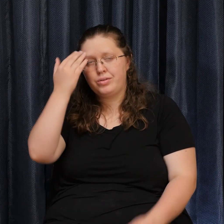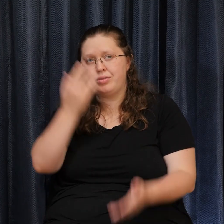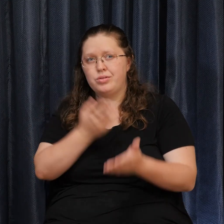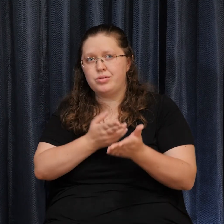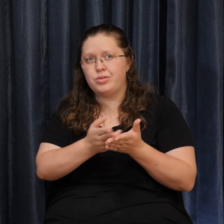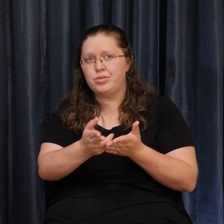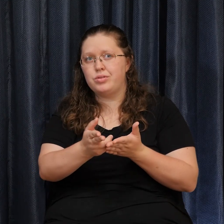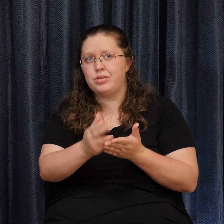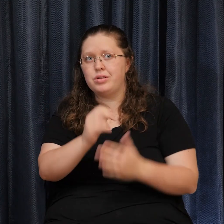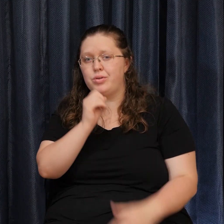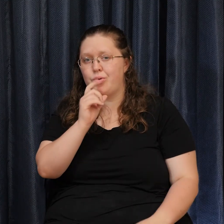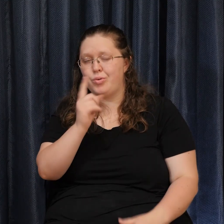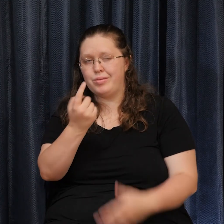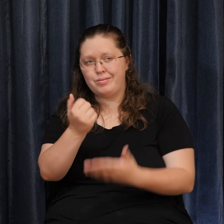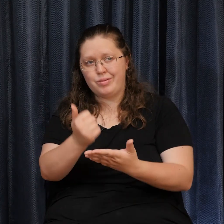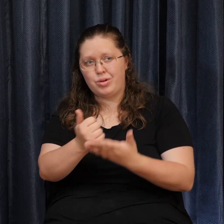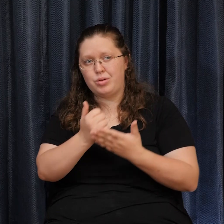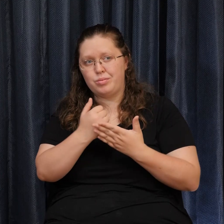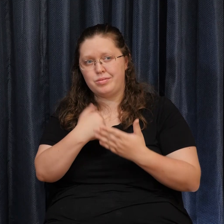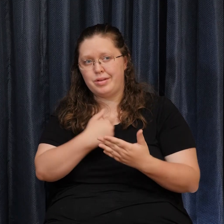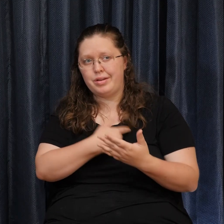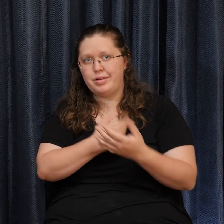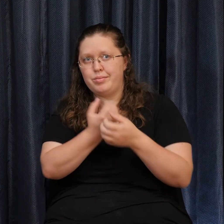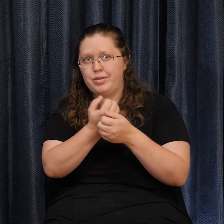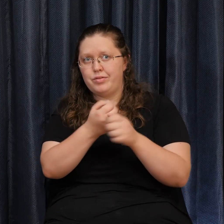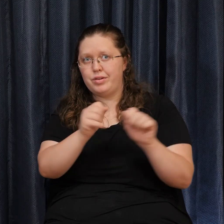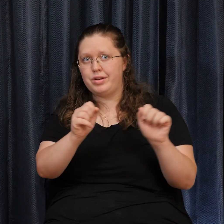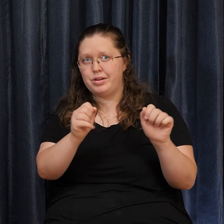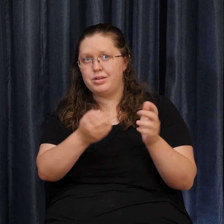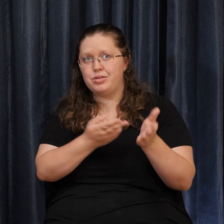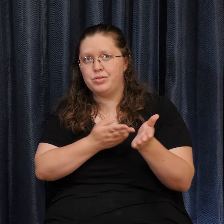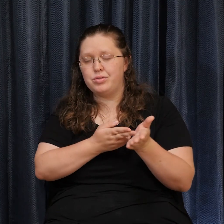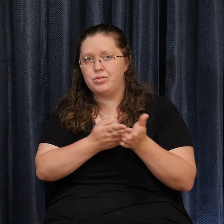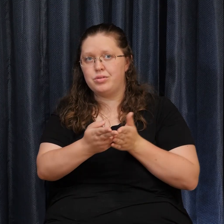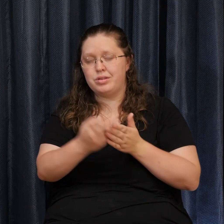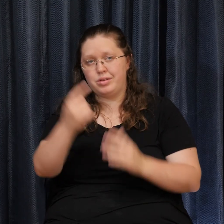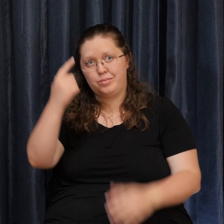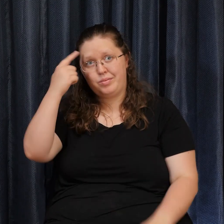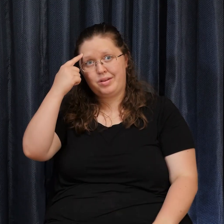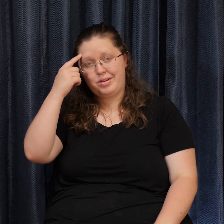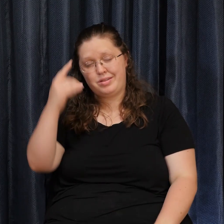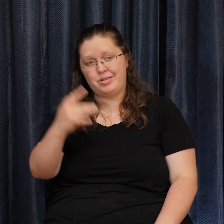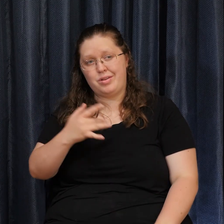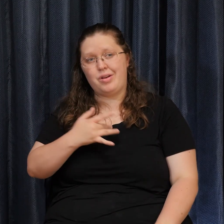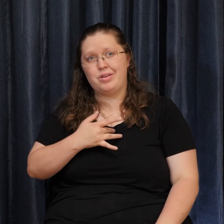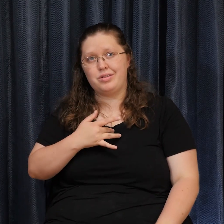free But the Truth that Sets the Minds and Hearts Of others Free